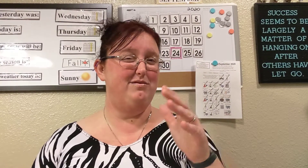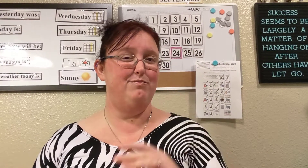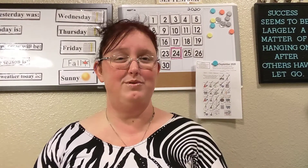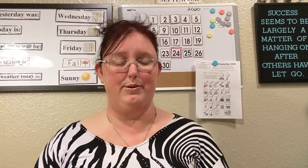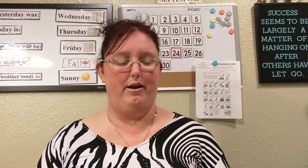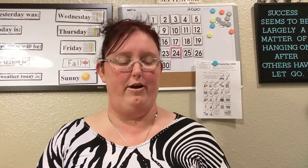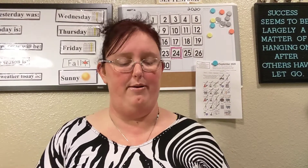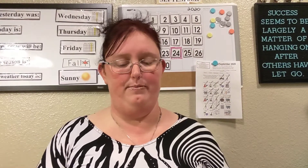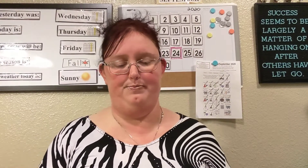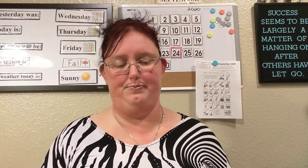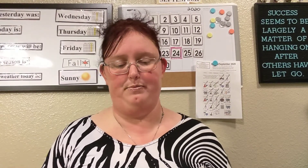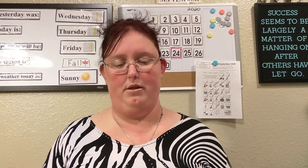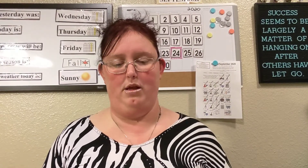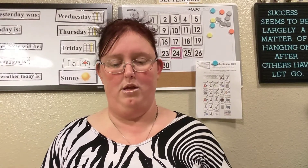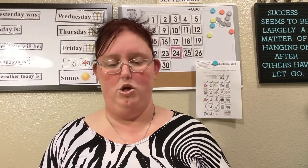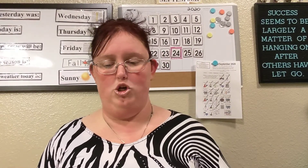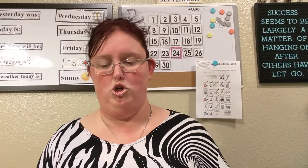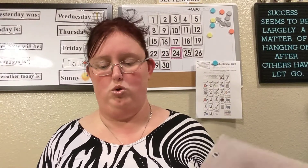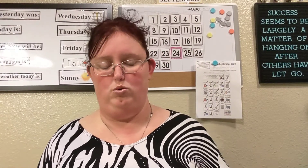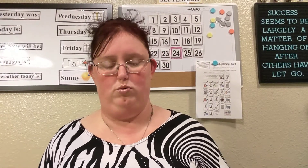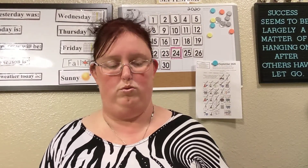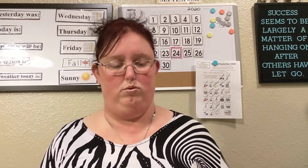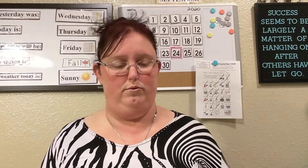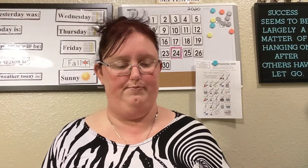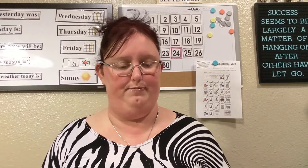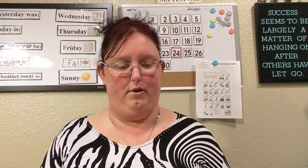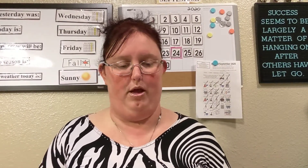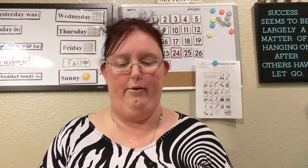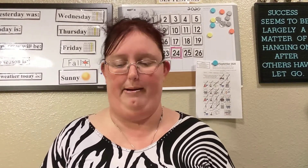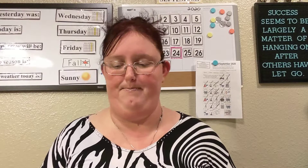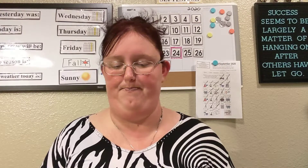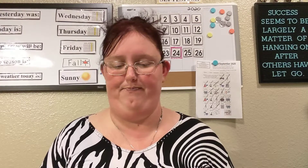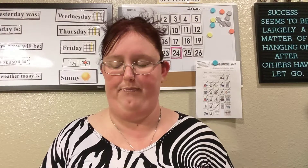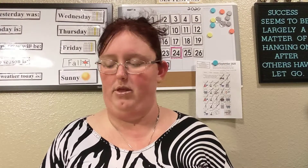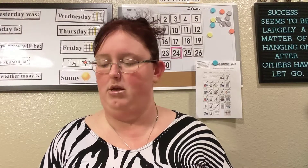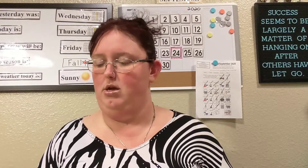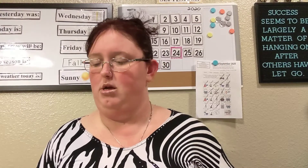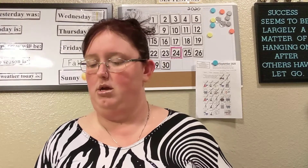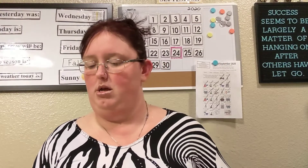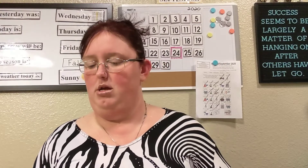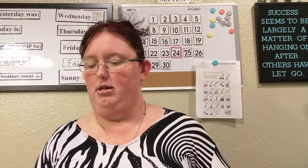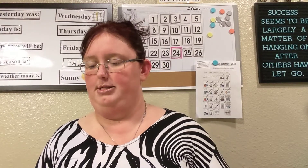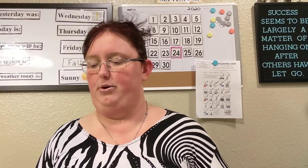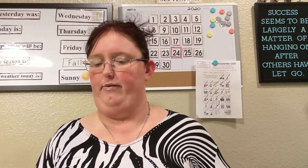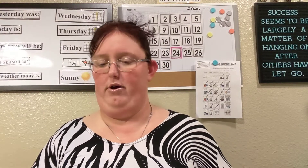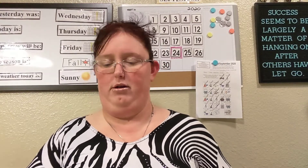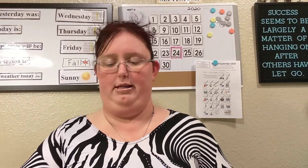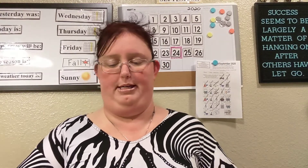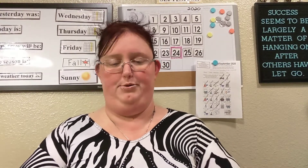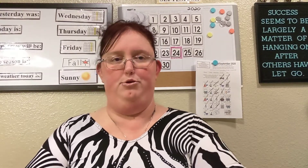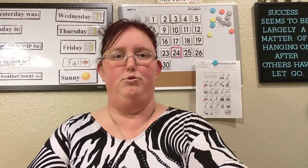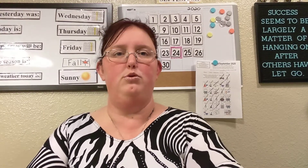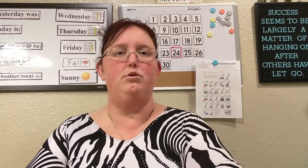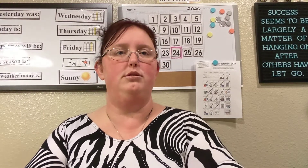cool okay let's go over our classroom rules